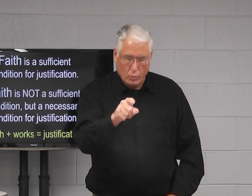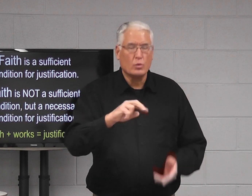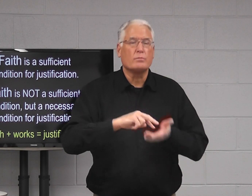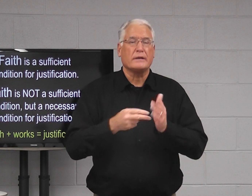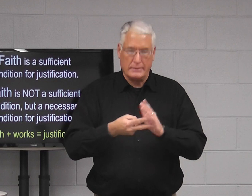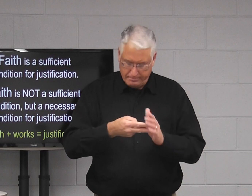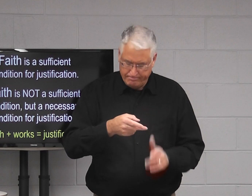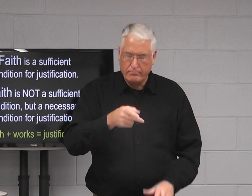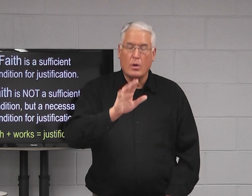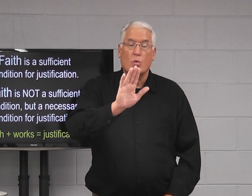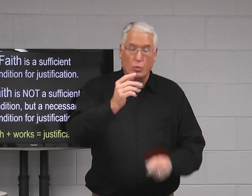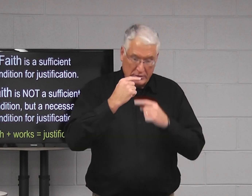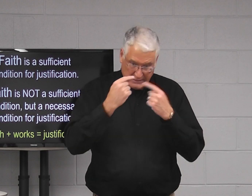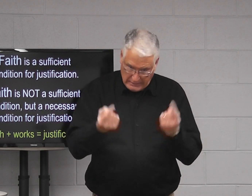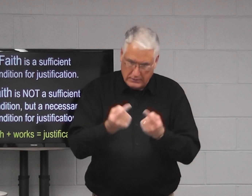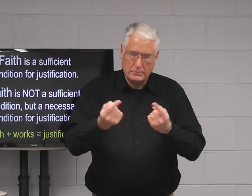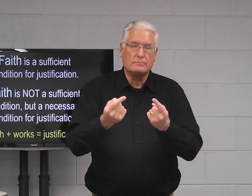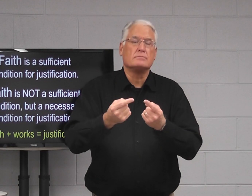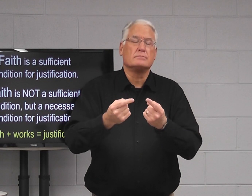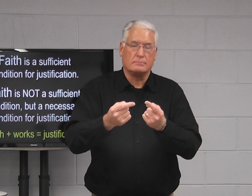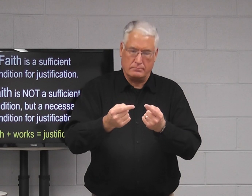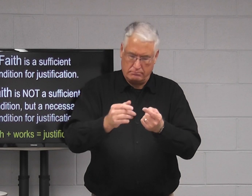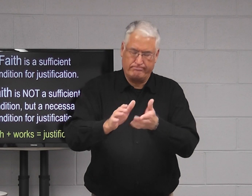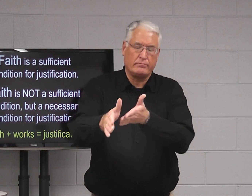And the priest says, I absolve you of your sins.